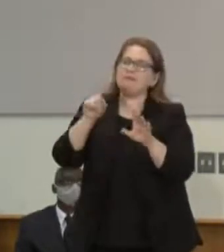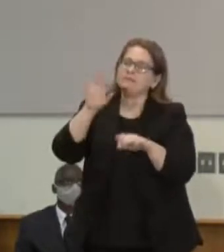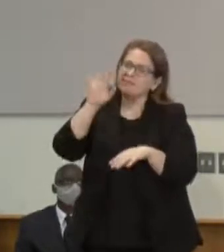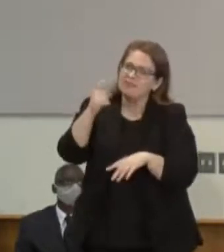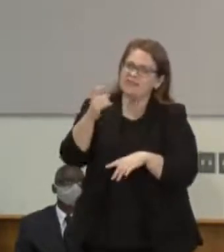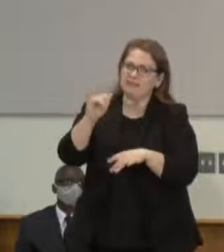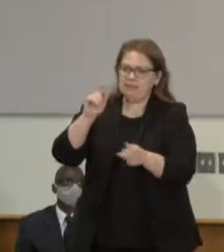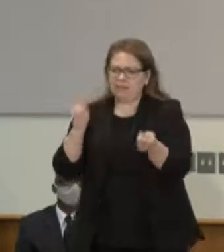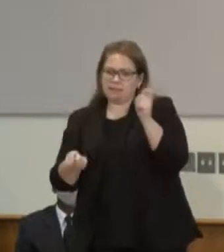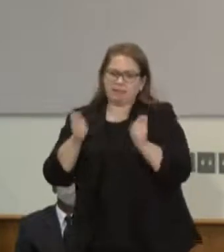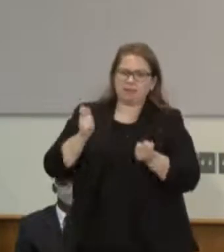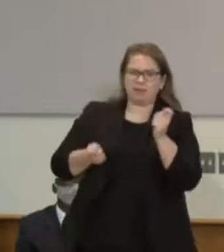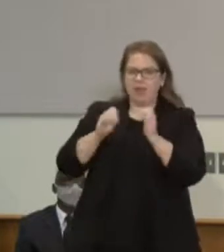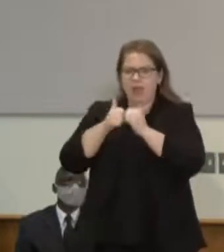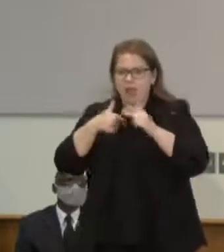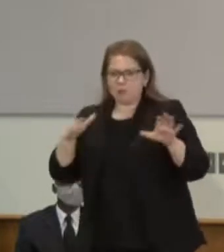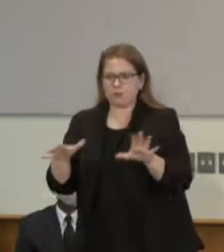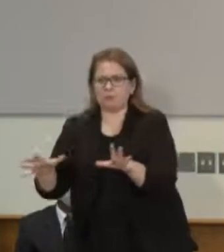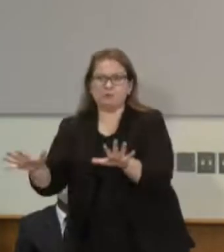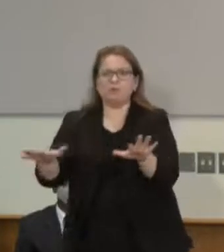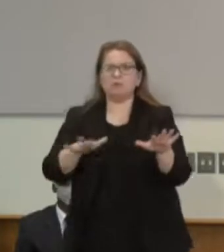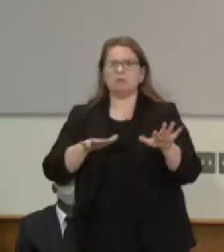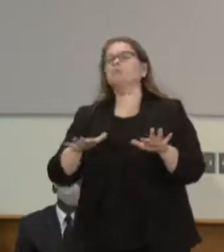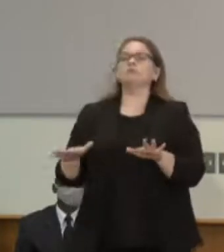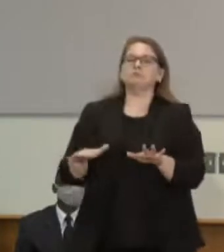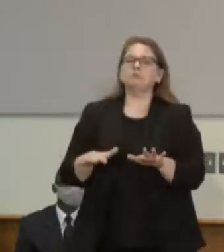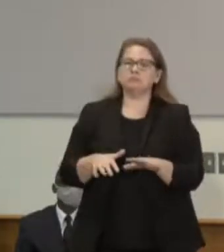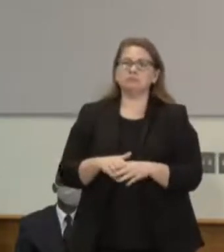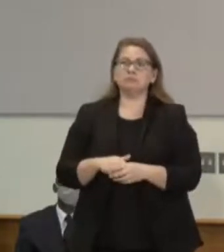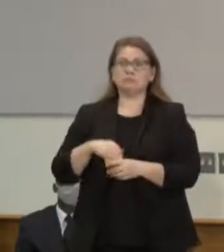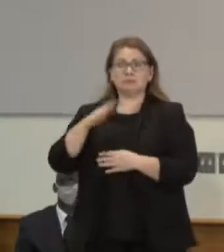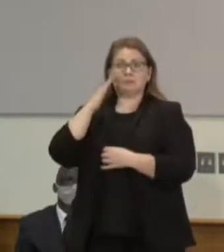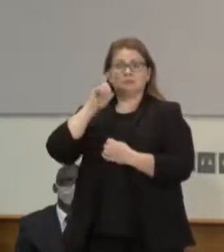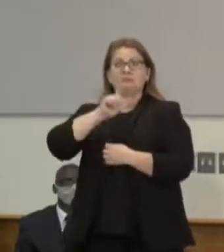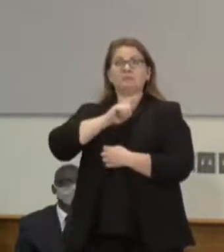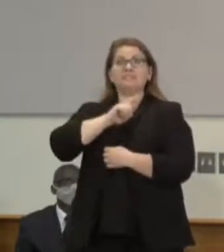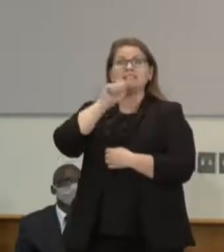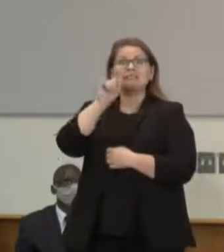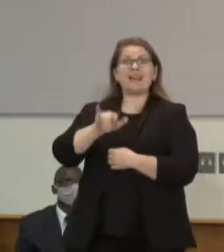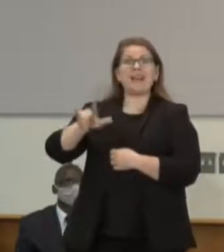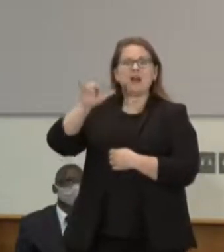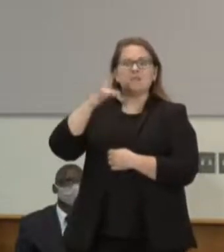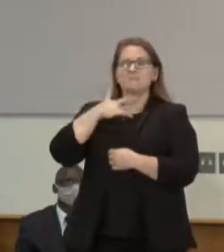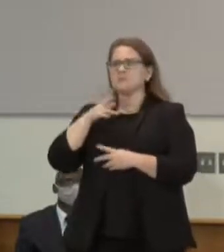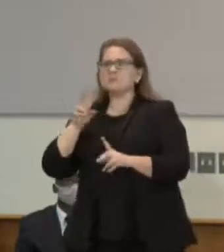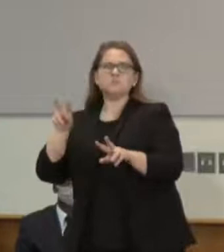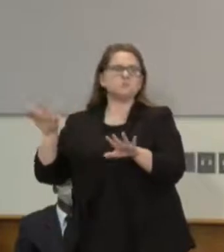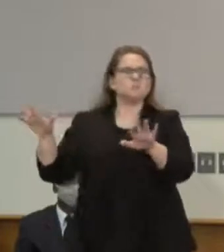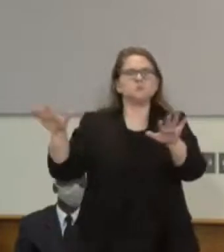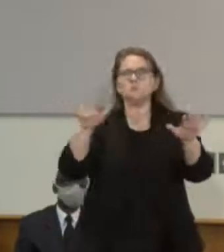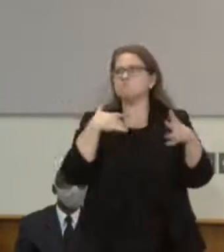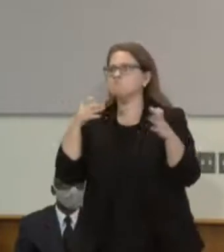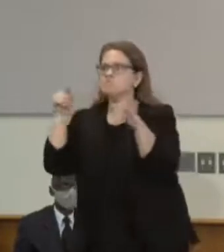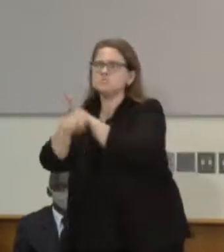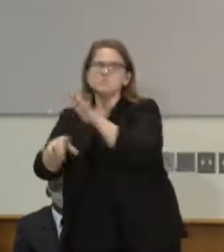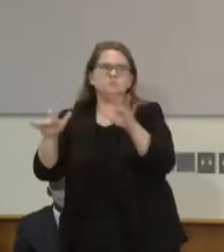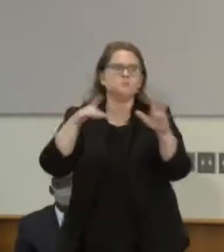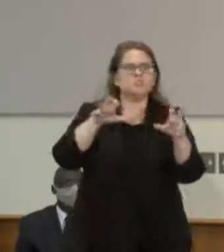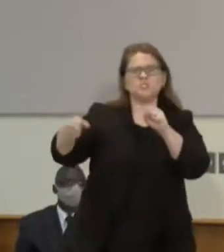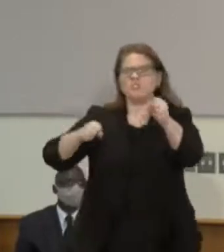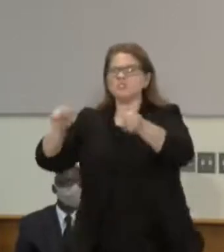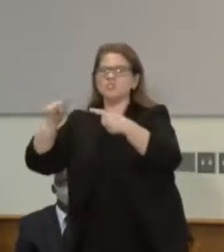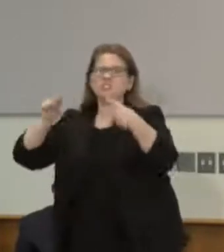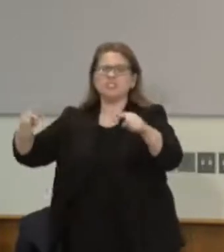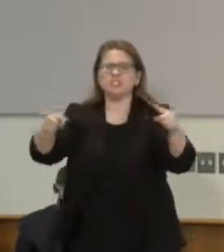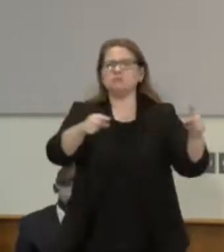you've got to be a predator. You've got to be able to kill. If you're not willing to kill, then you should be a police officer. I mean, that almost verbatim